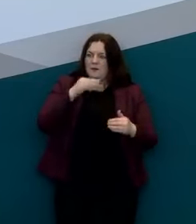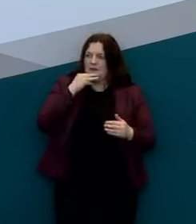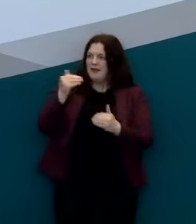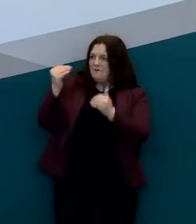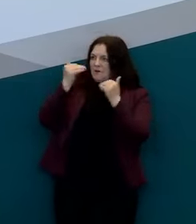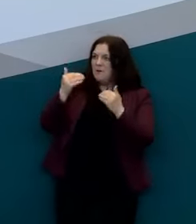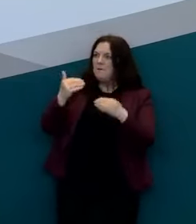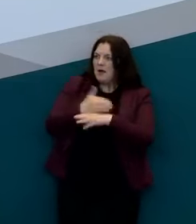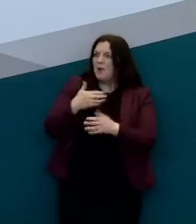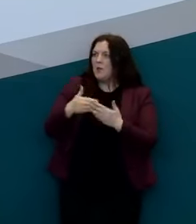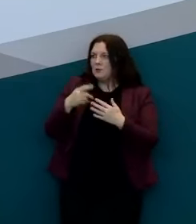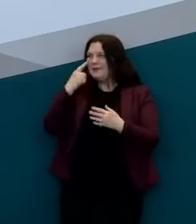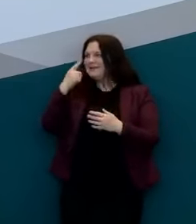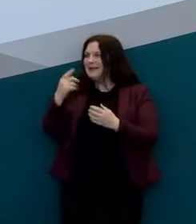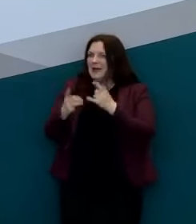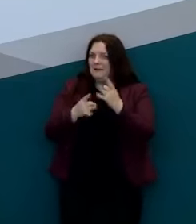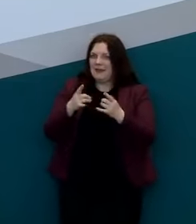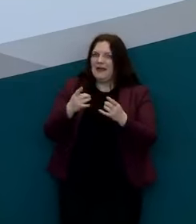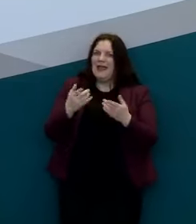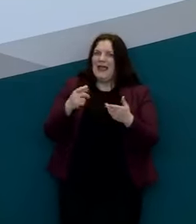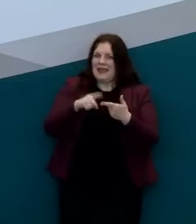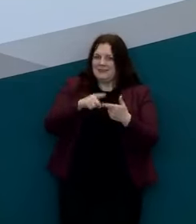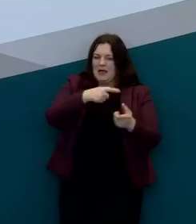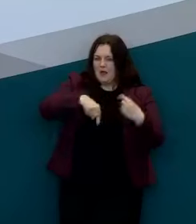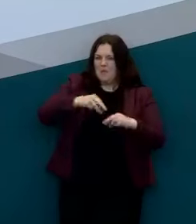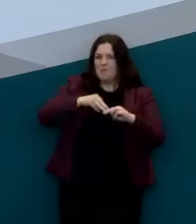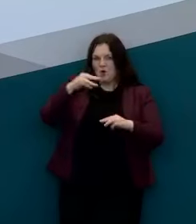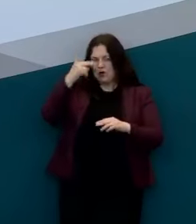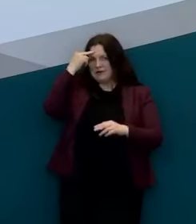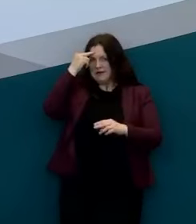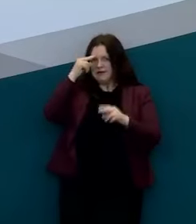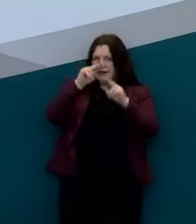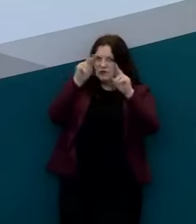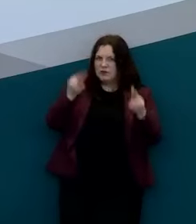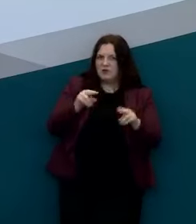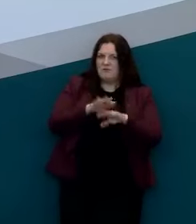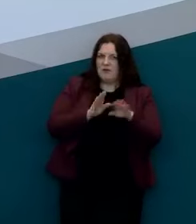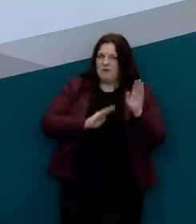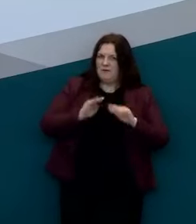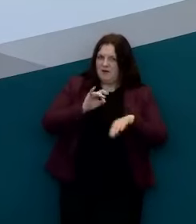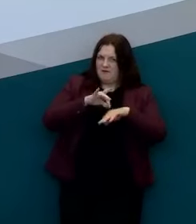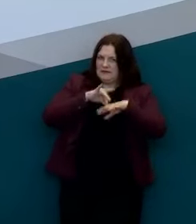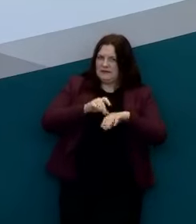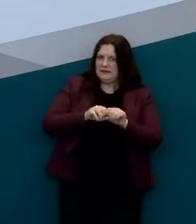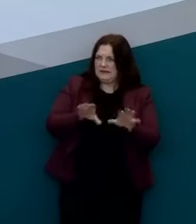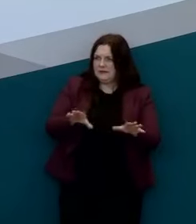by what we see happening and the growing understanding internationally of the behavior of this disease